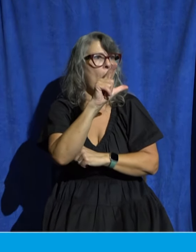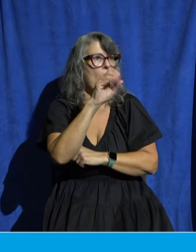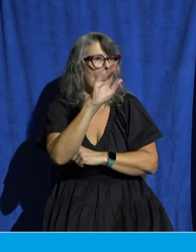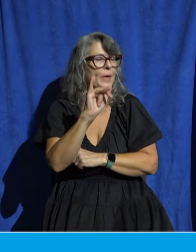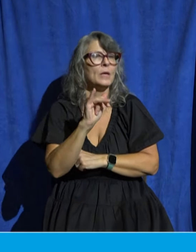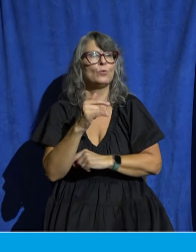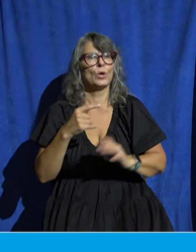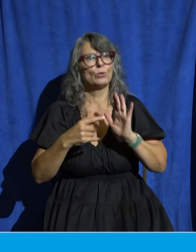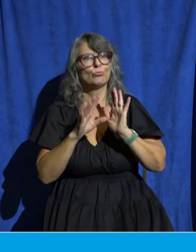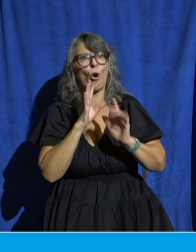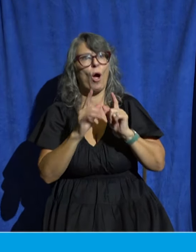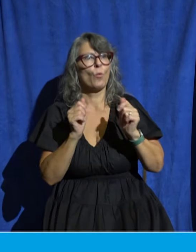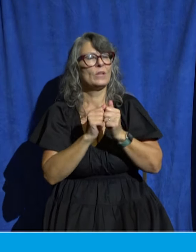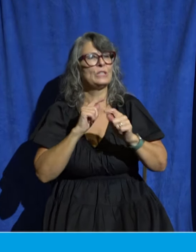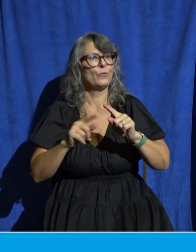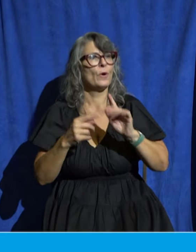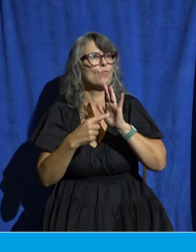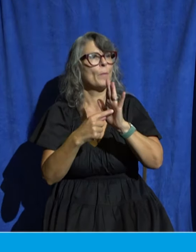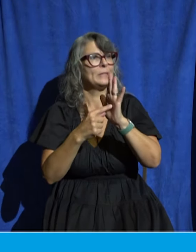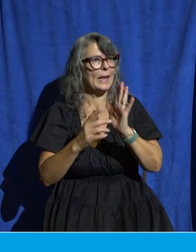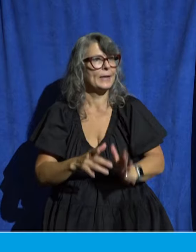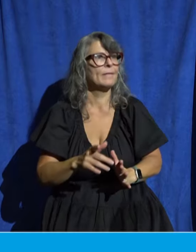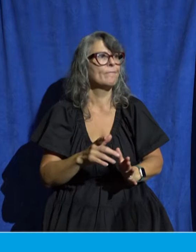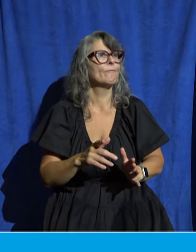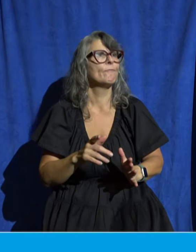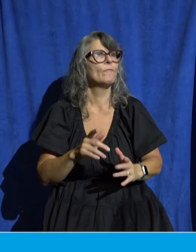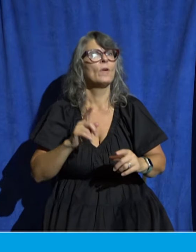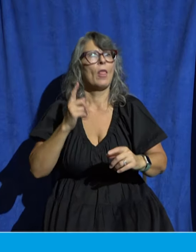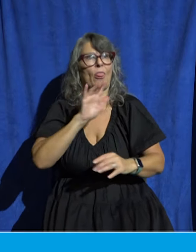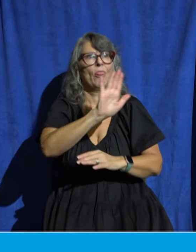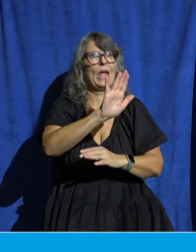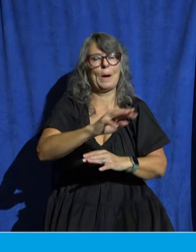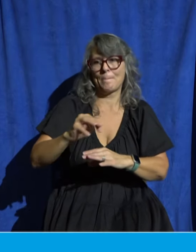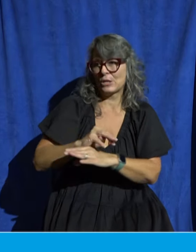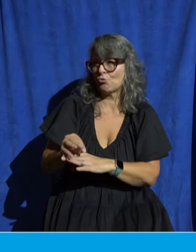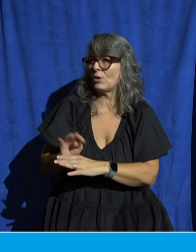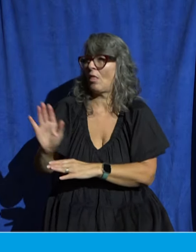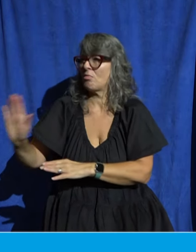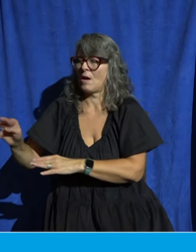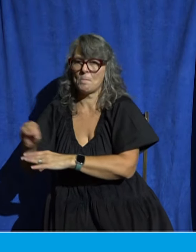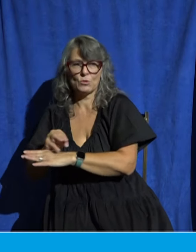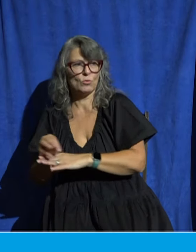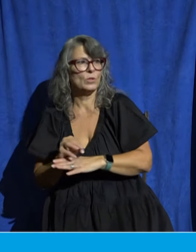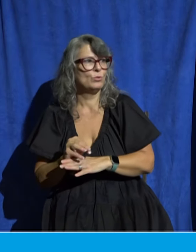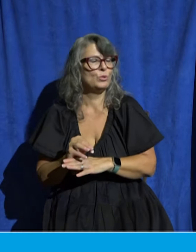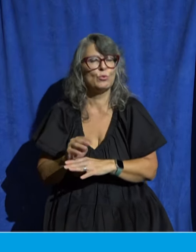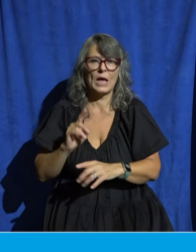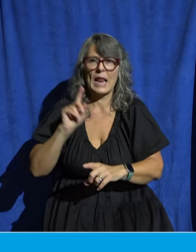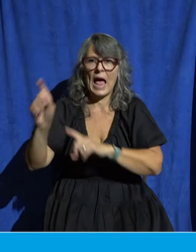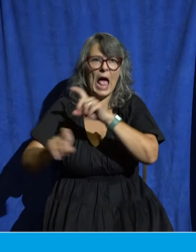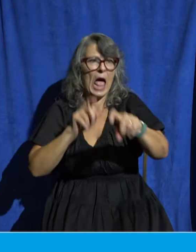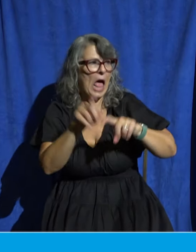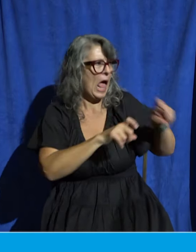those different ministry areas to ask them what does it look like to serve in this way they can answer those questions and help you take next steps